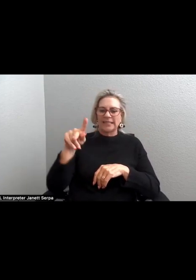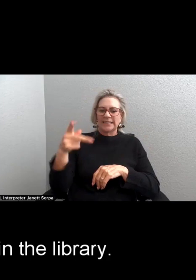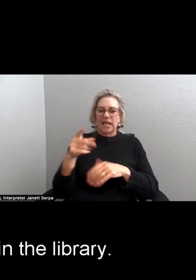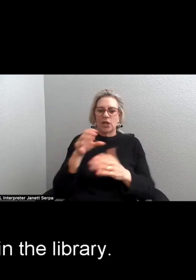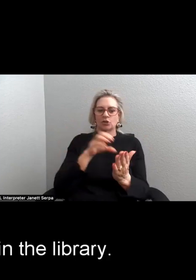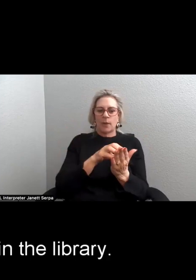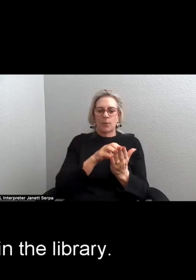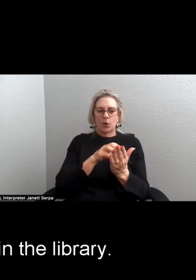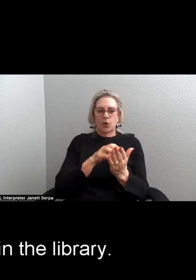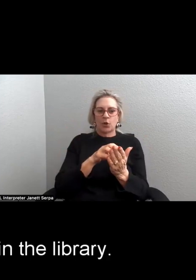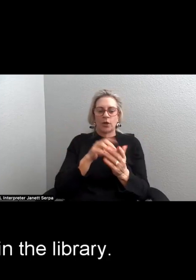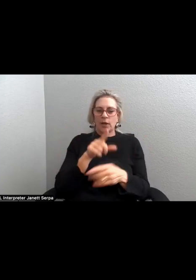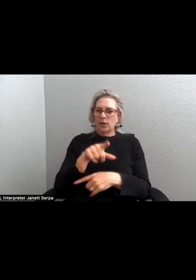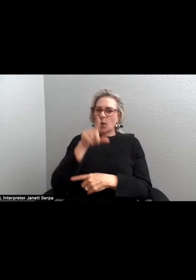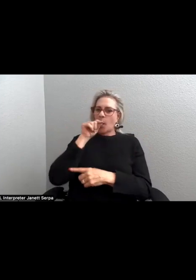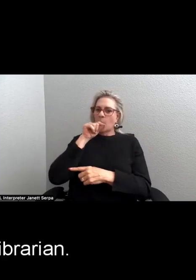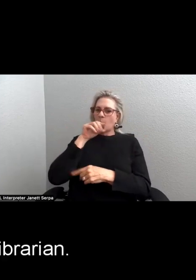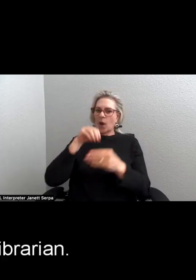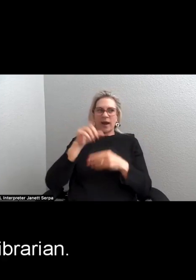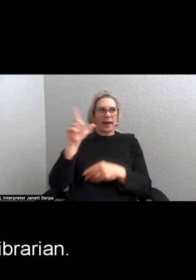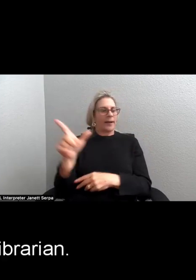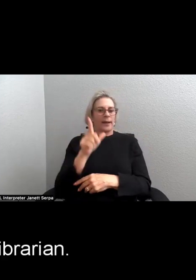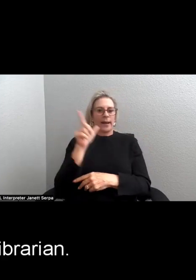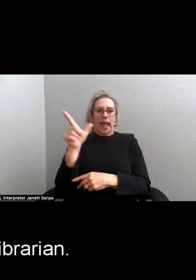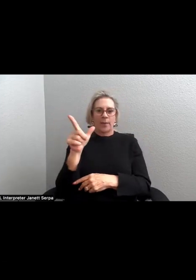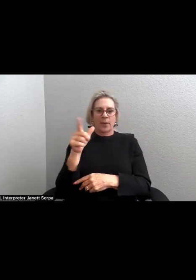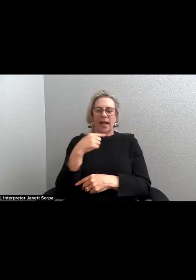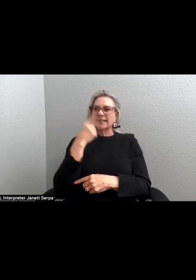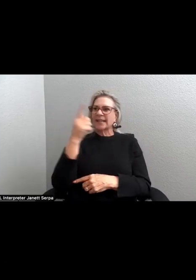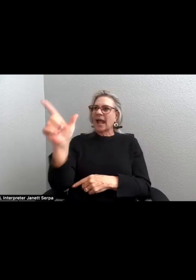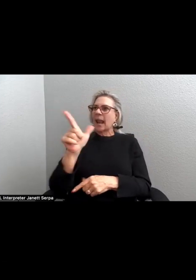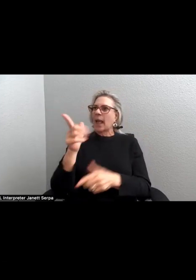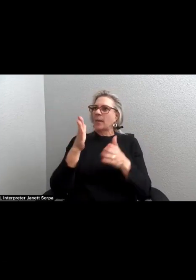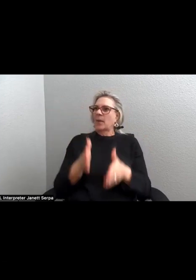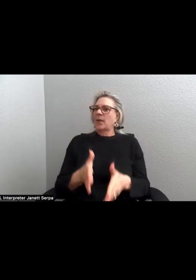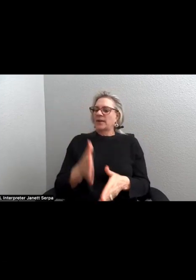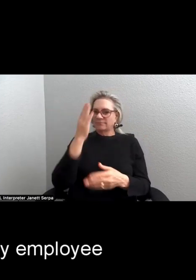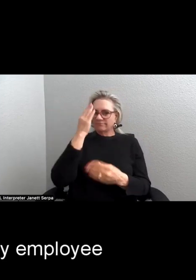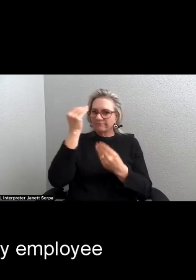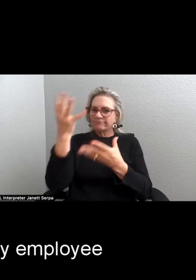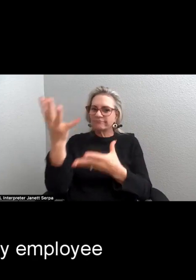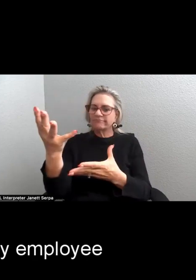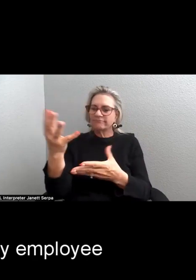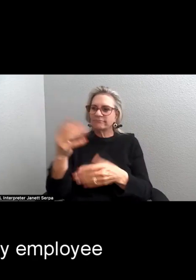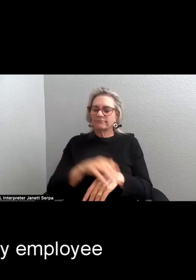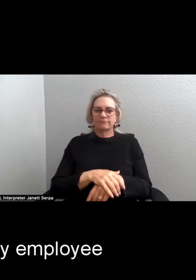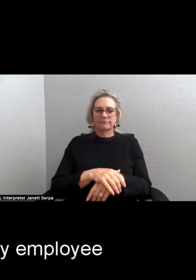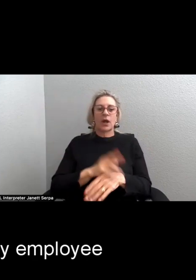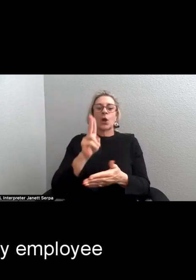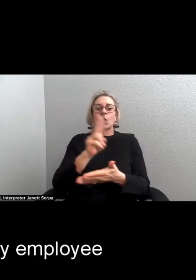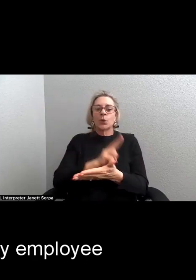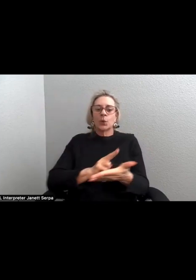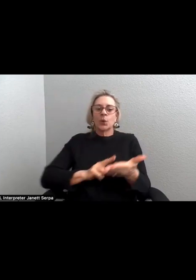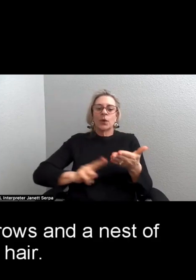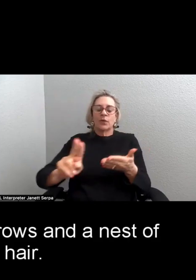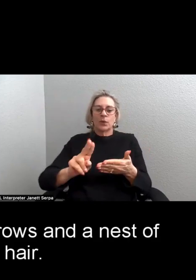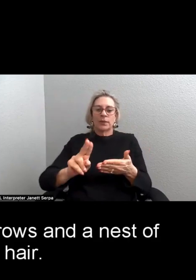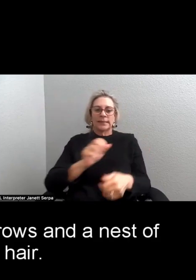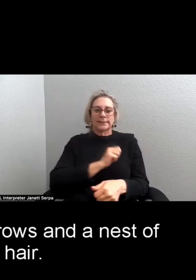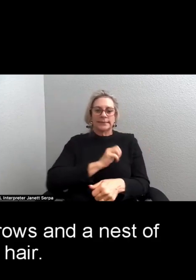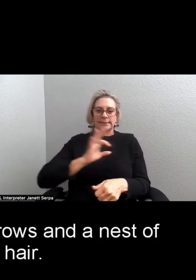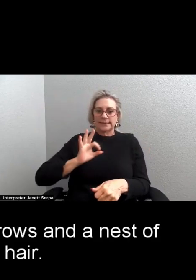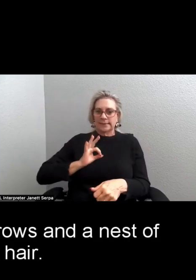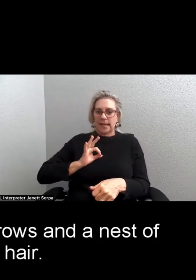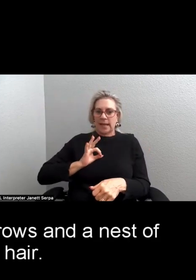There's a bird in the library, I tell the librarian. The university employee has